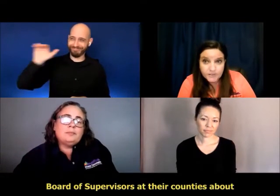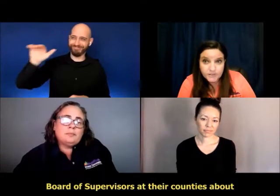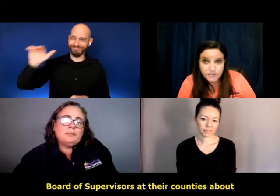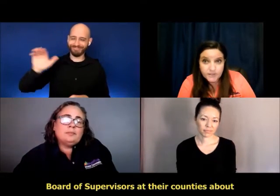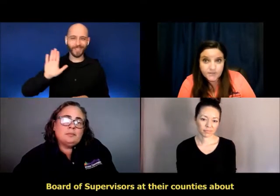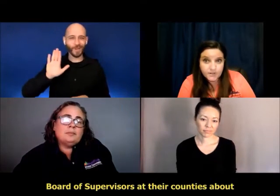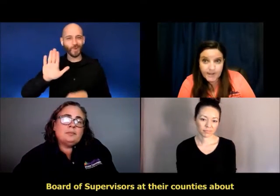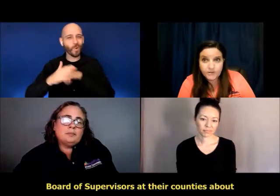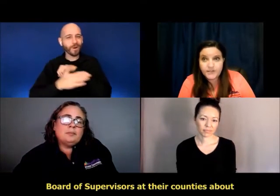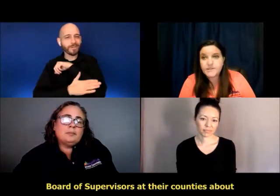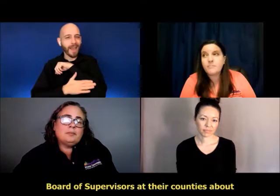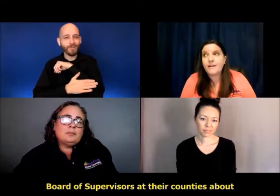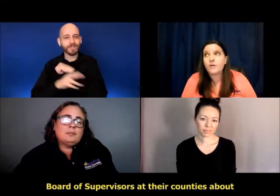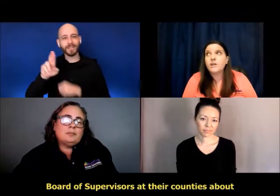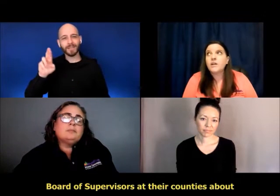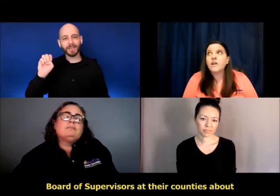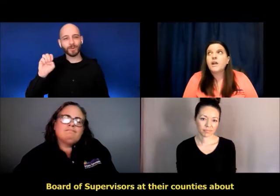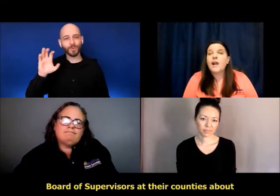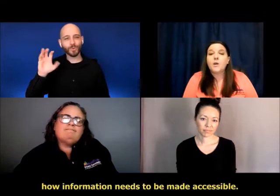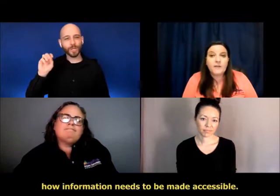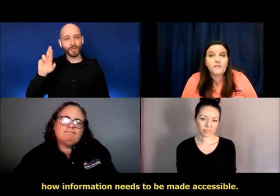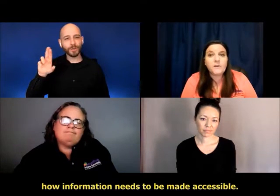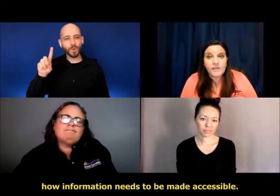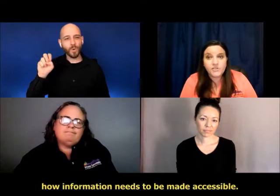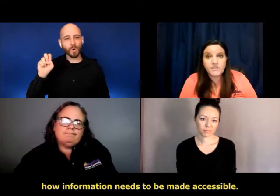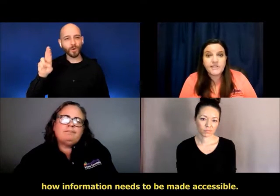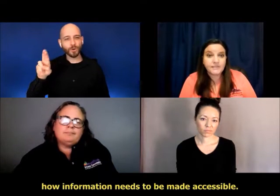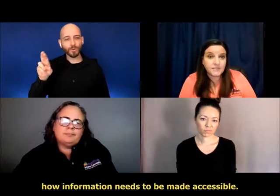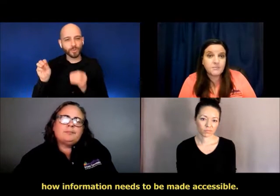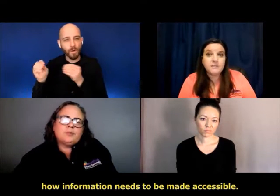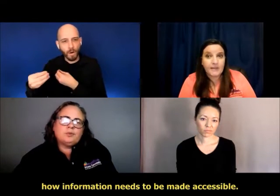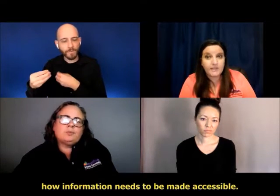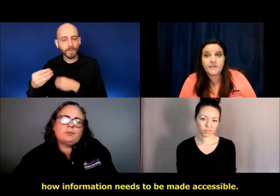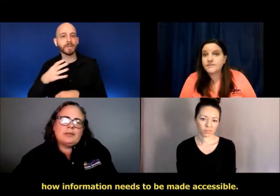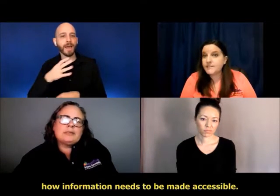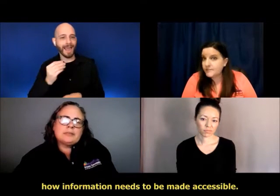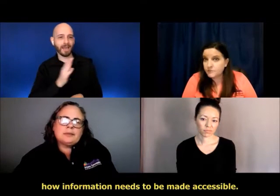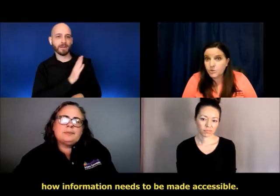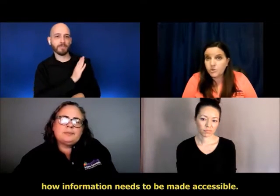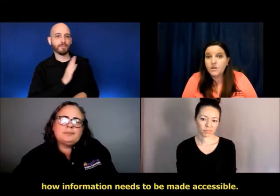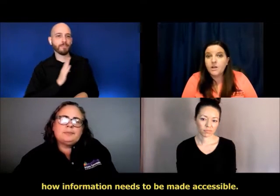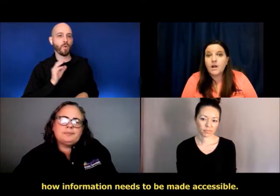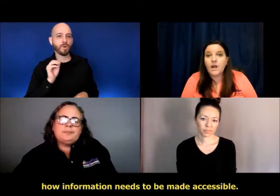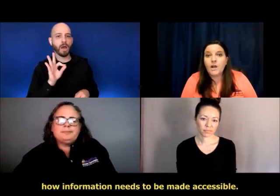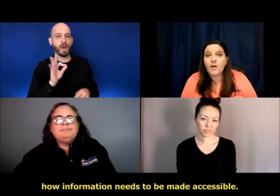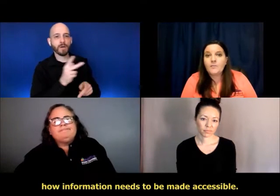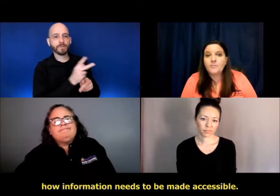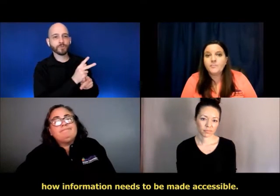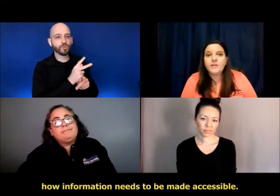of supervisors at their counties about how information needs to be made accessible.